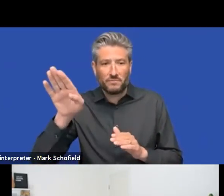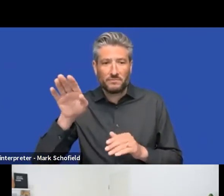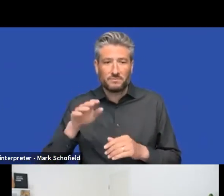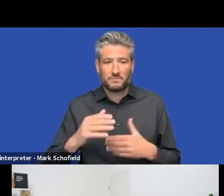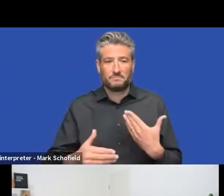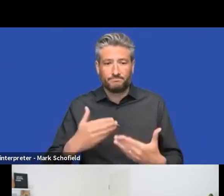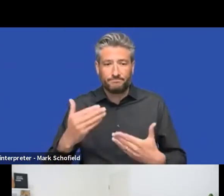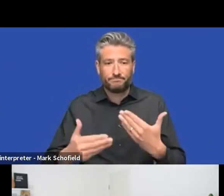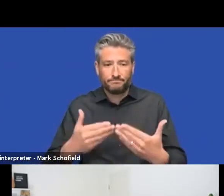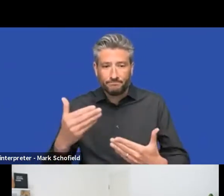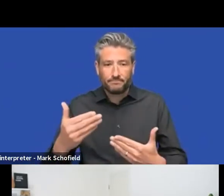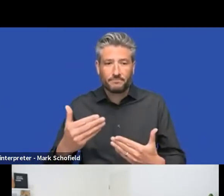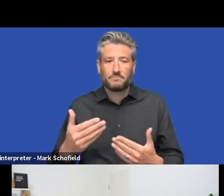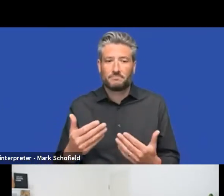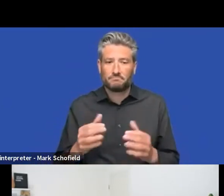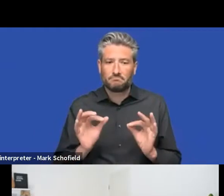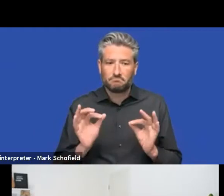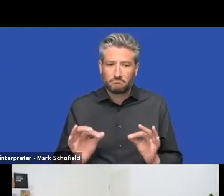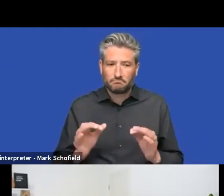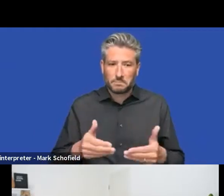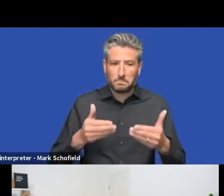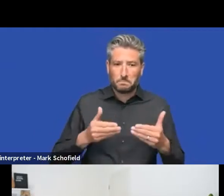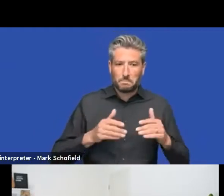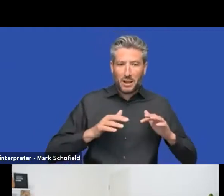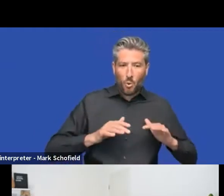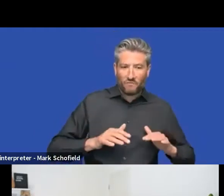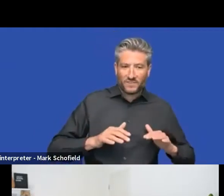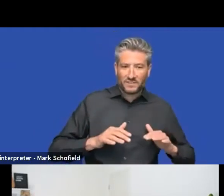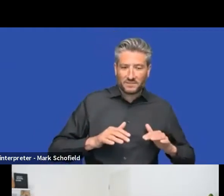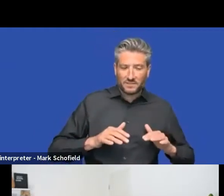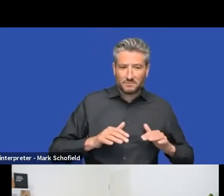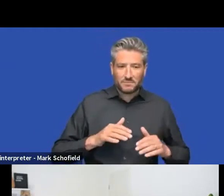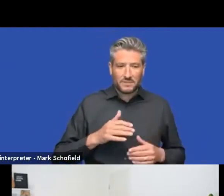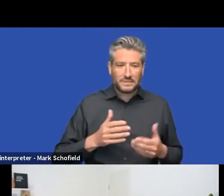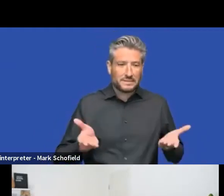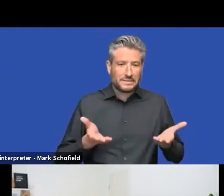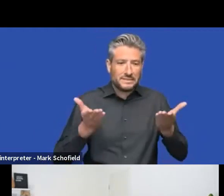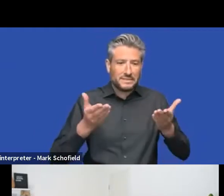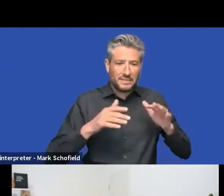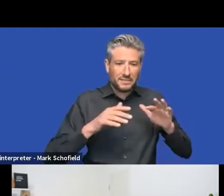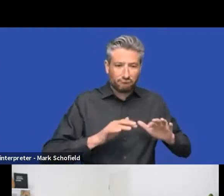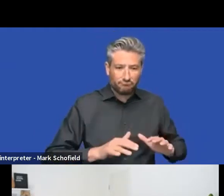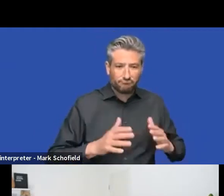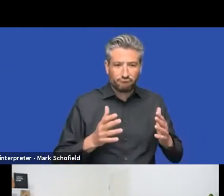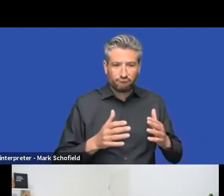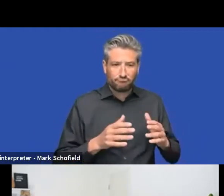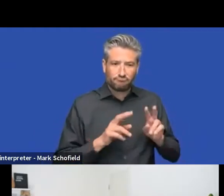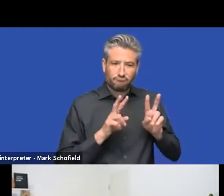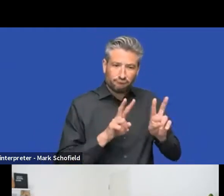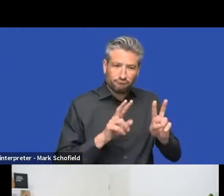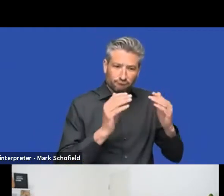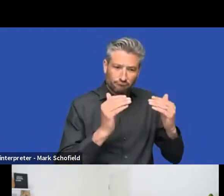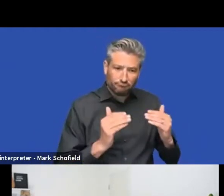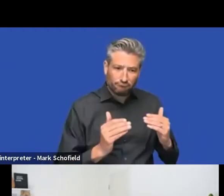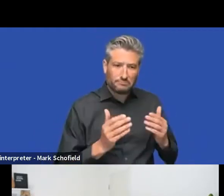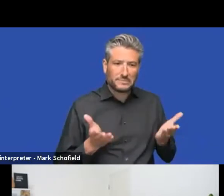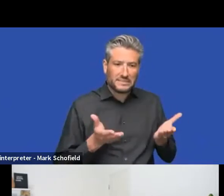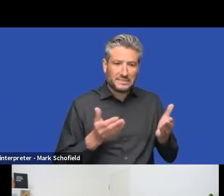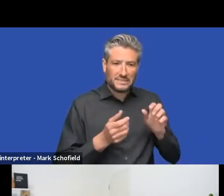friendly back office, simple, light, easy to use, intuitive, etc. And of course, that or is it somehow